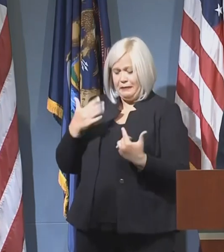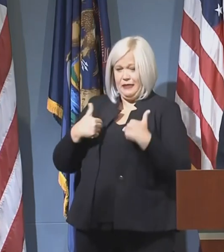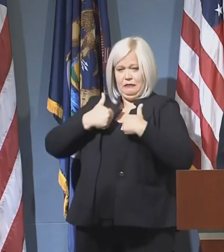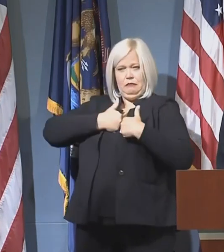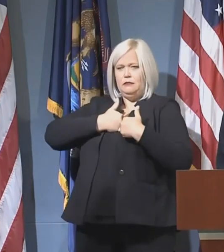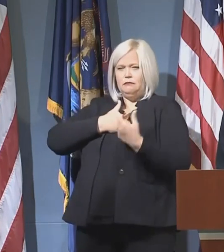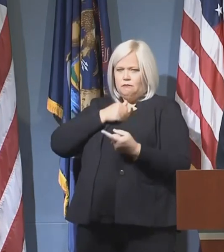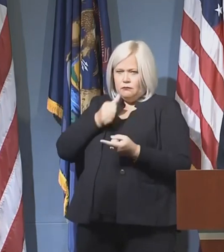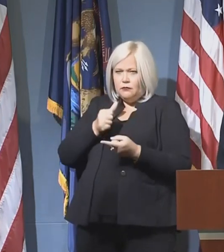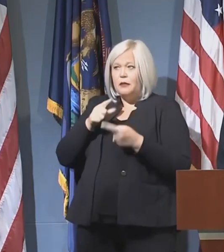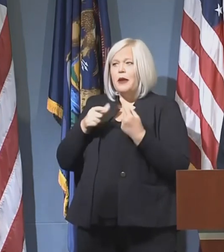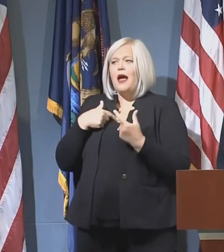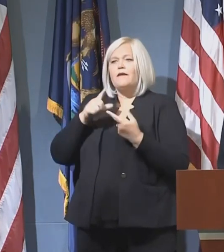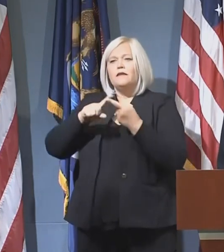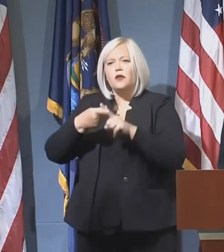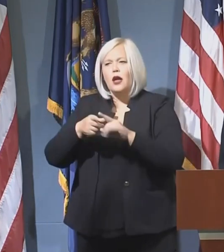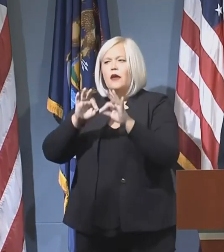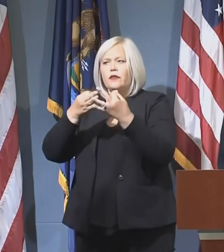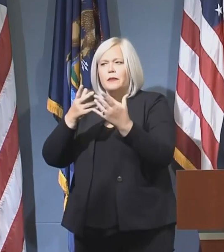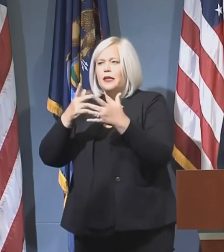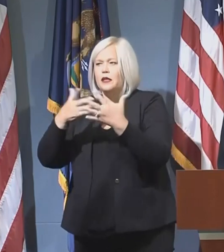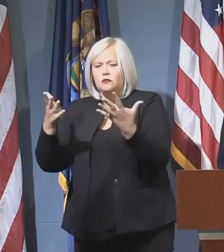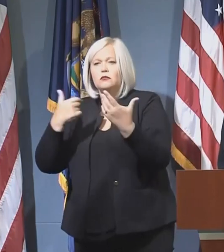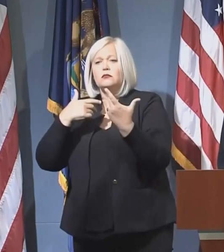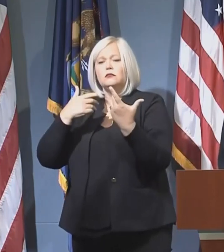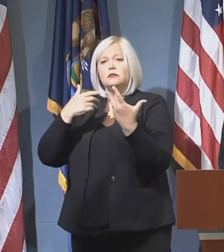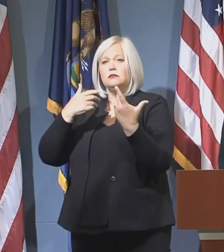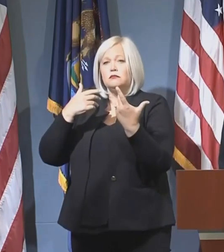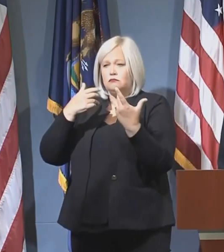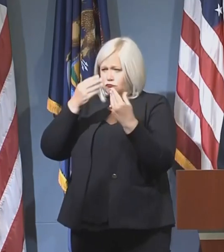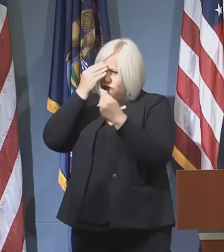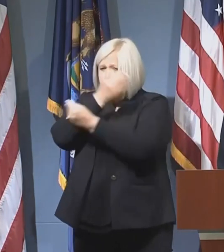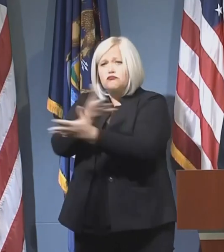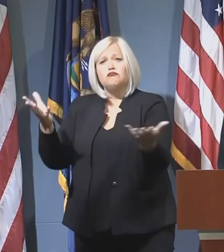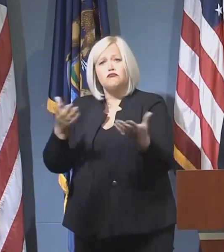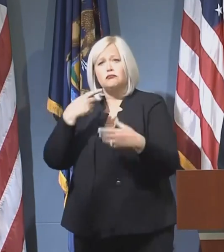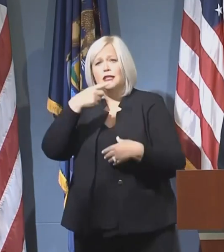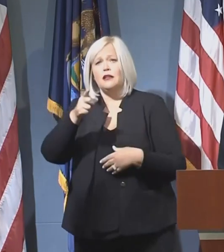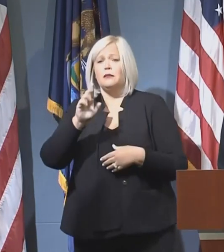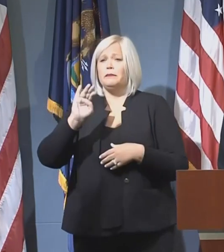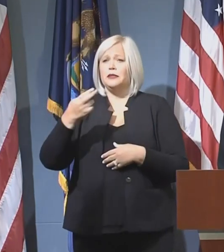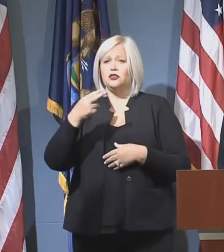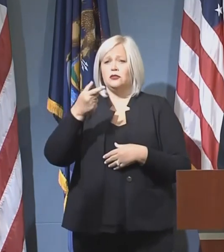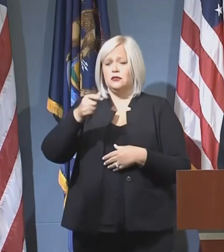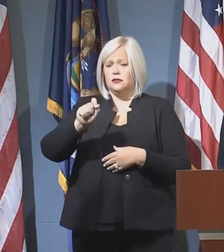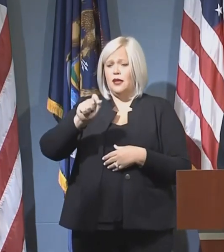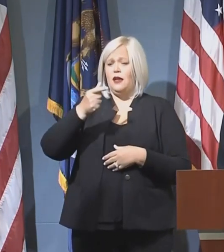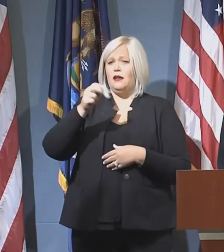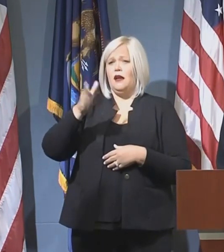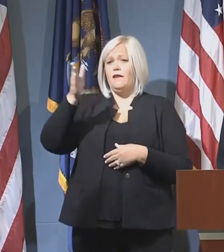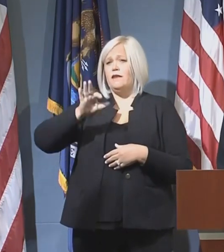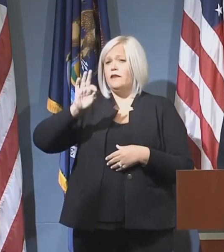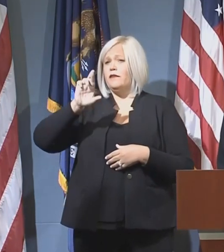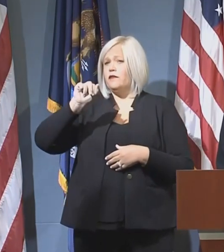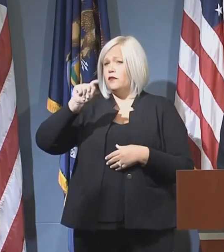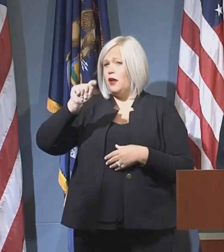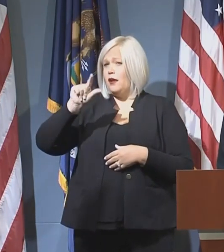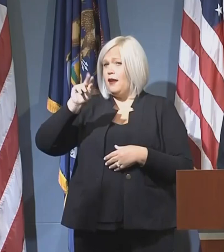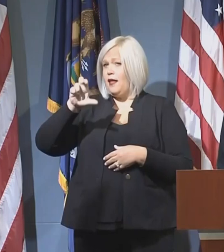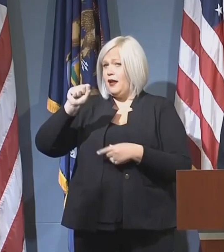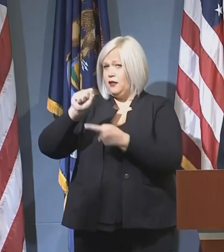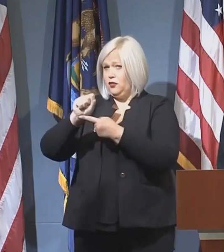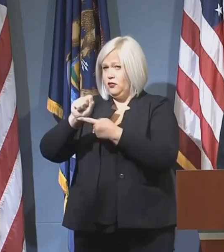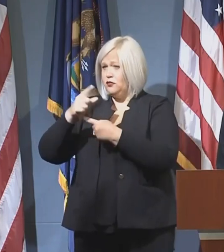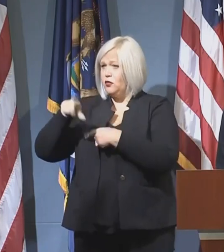now and December 31st, I ask you all to spread the word. Tell people to go to michigan.gov slash frontliners. Help us